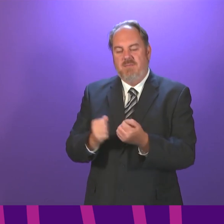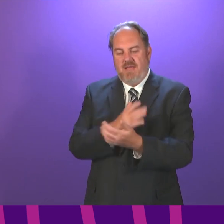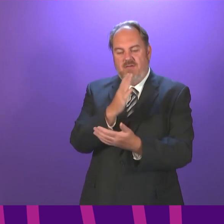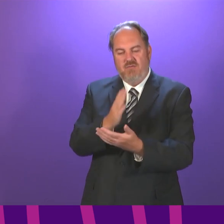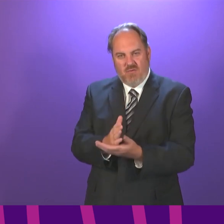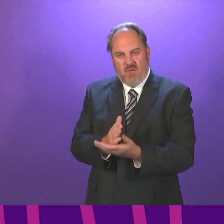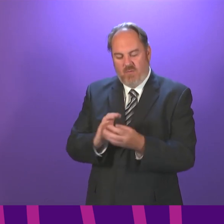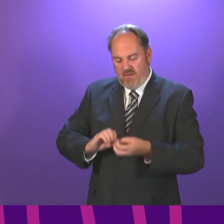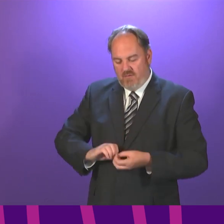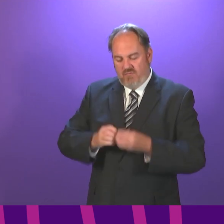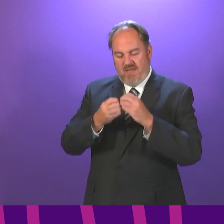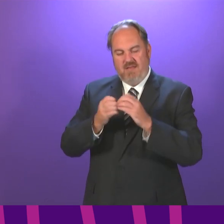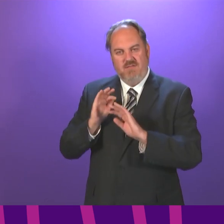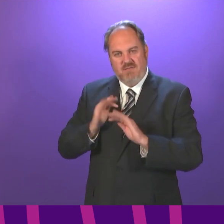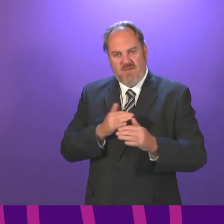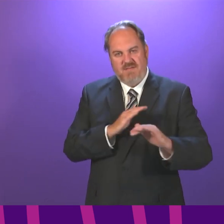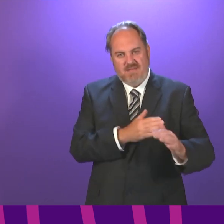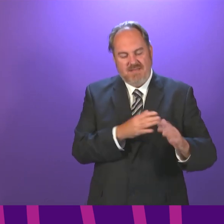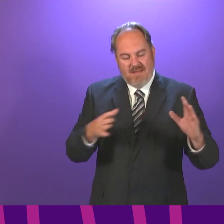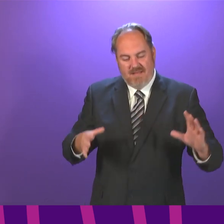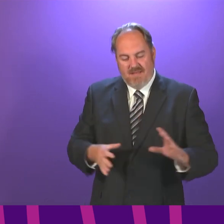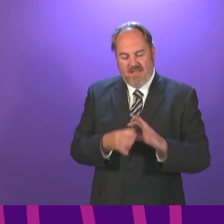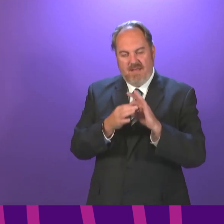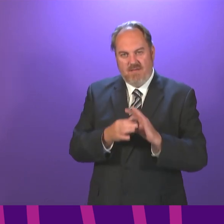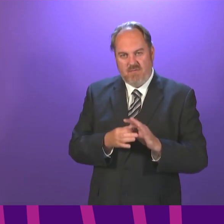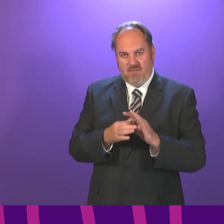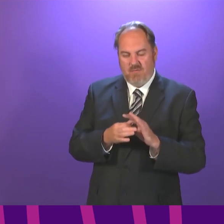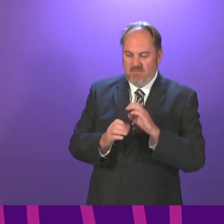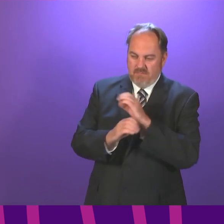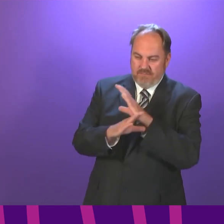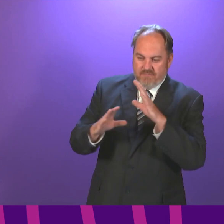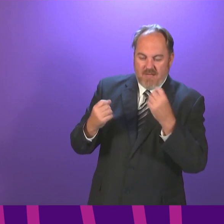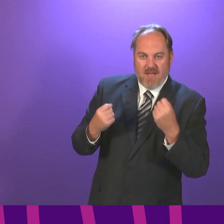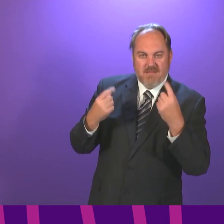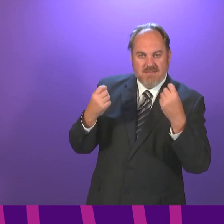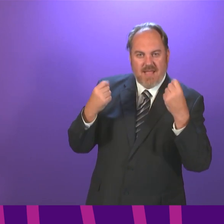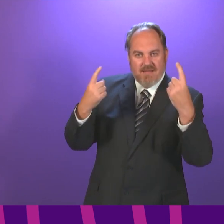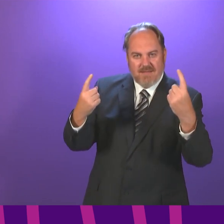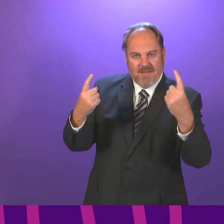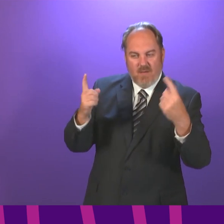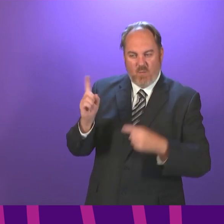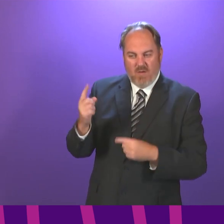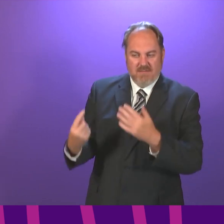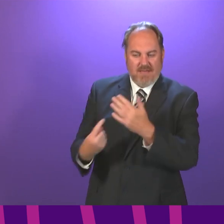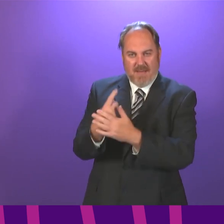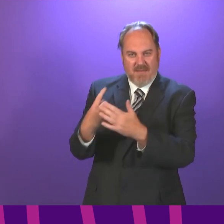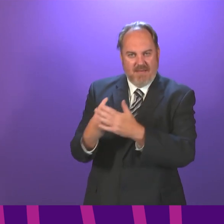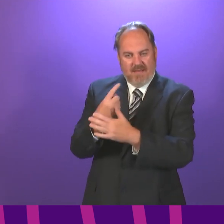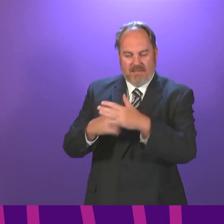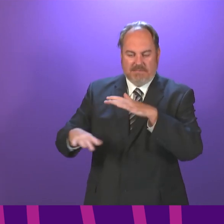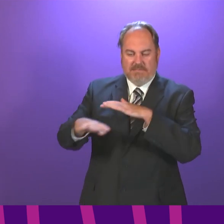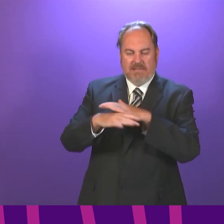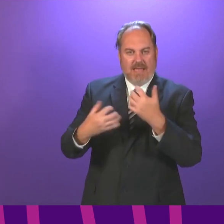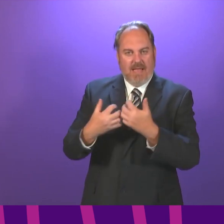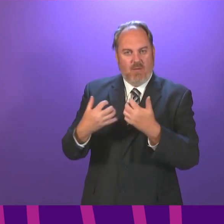understanding. Our understanding will obviously develop as our research develops, but we build that from an evidential base and that we do it properly, rather